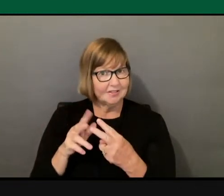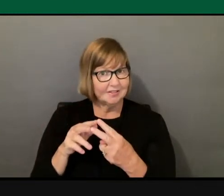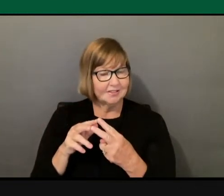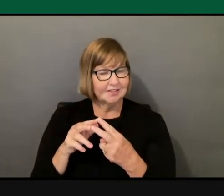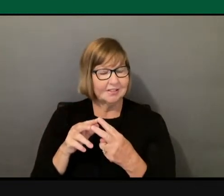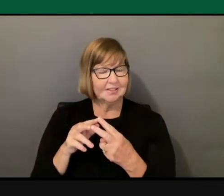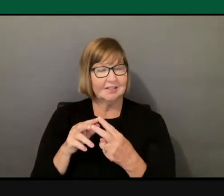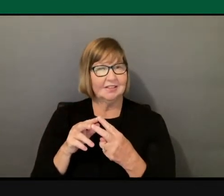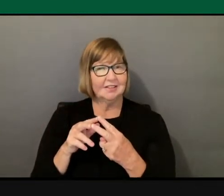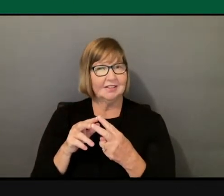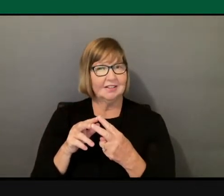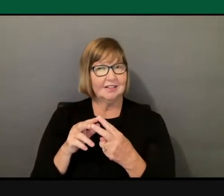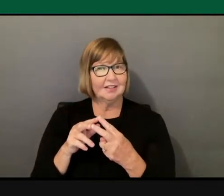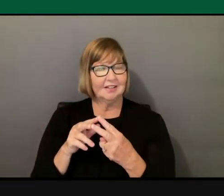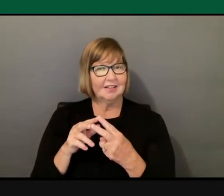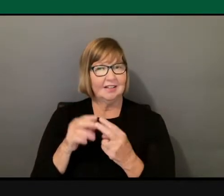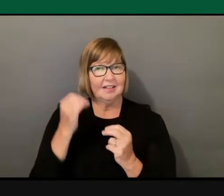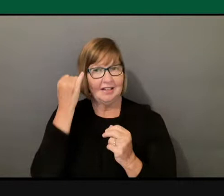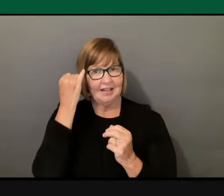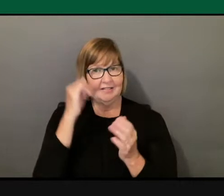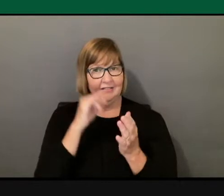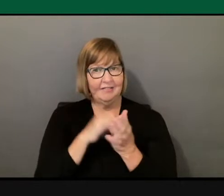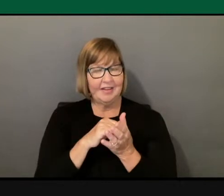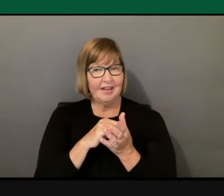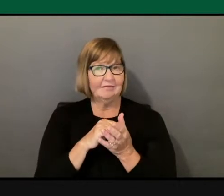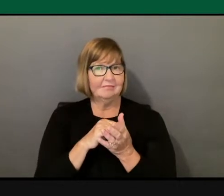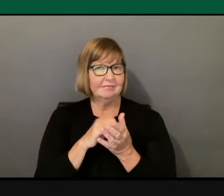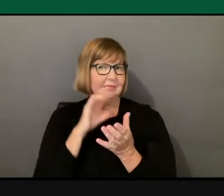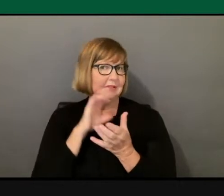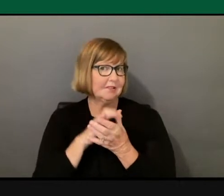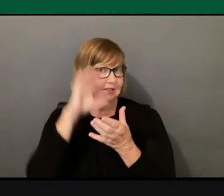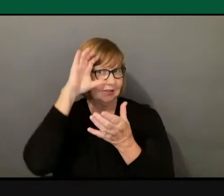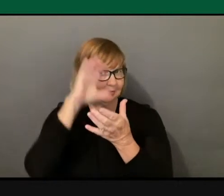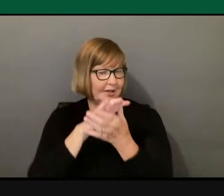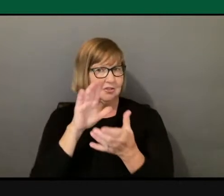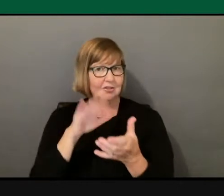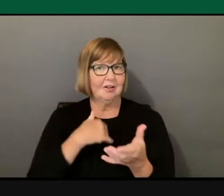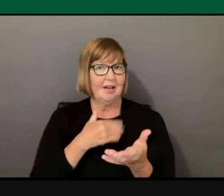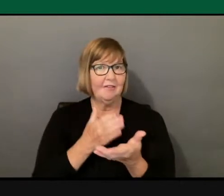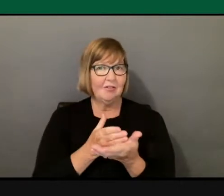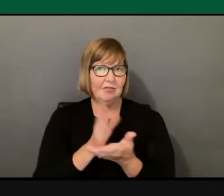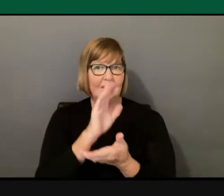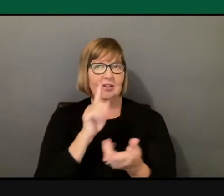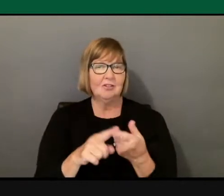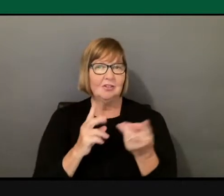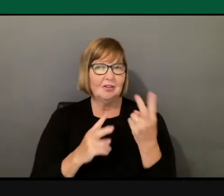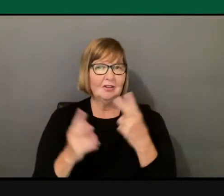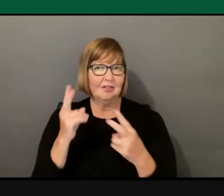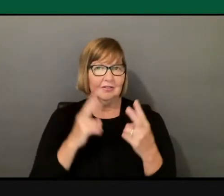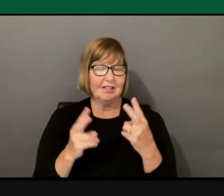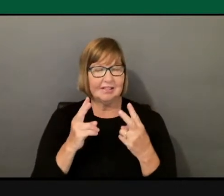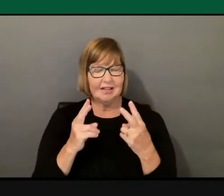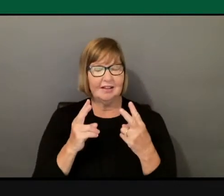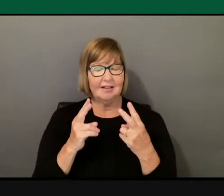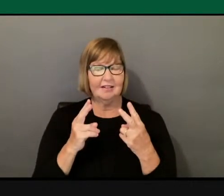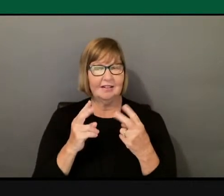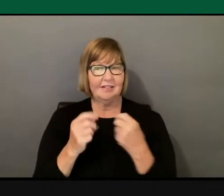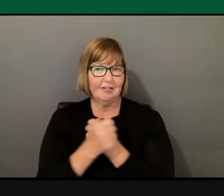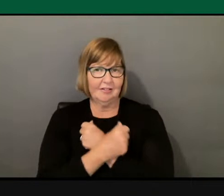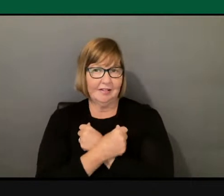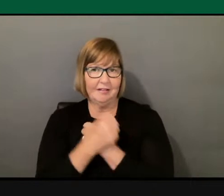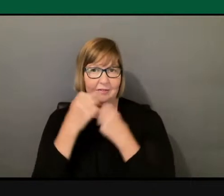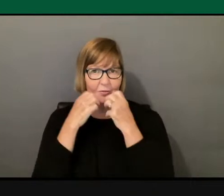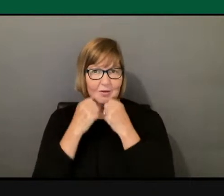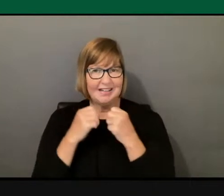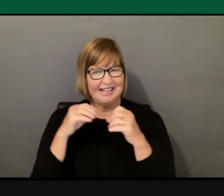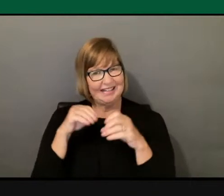a spouse should have the right to visit their loved one in the hospital based